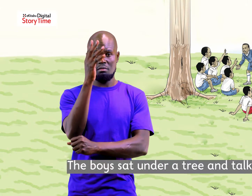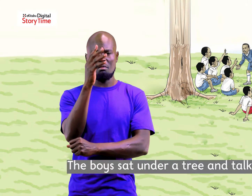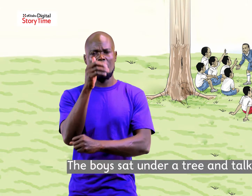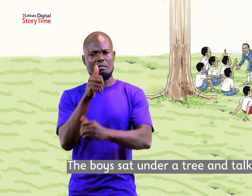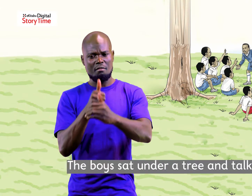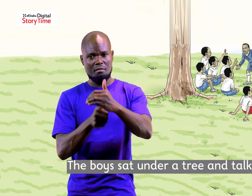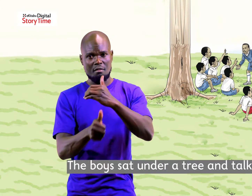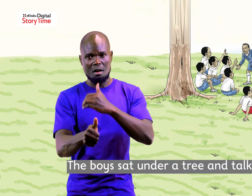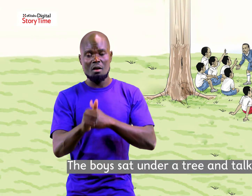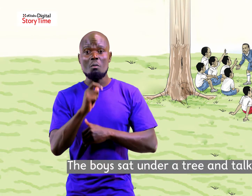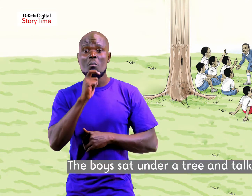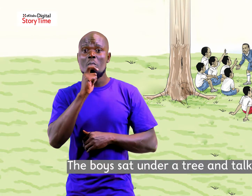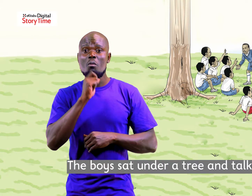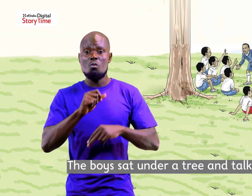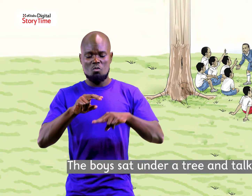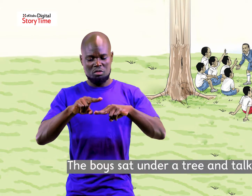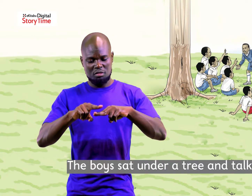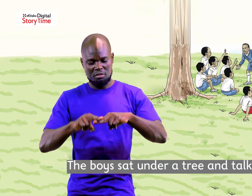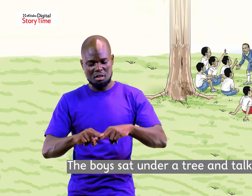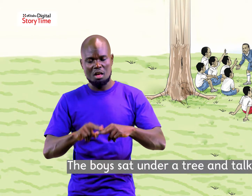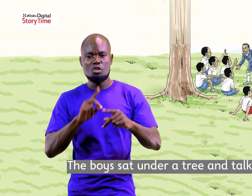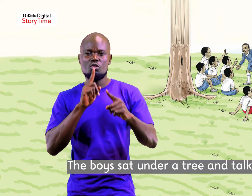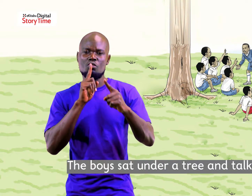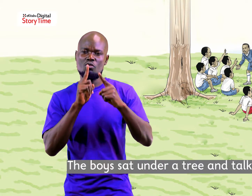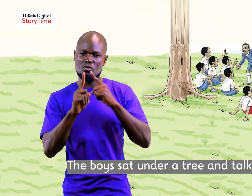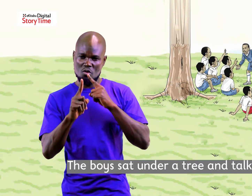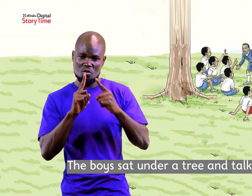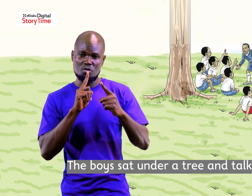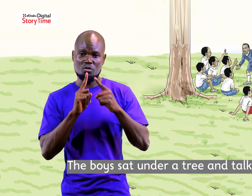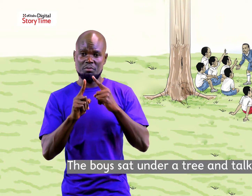the boys sat under a tree and talked